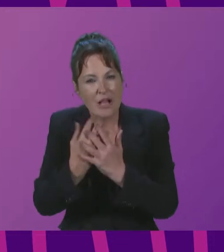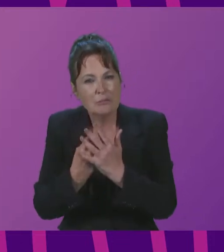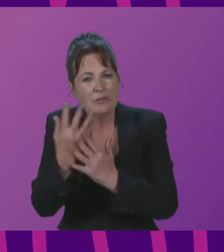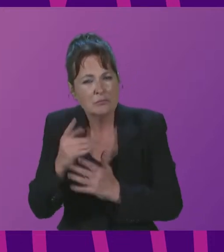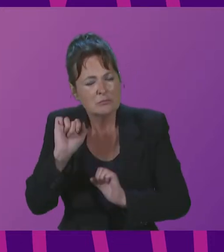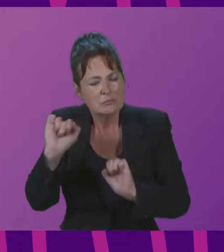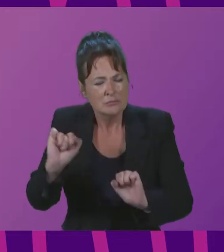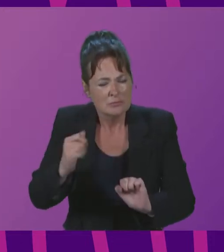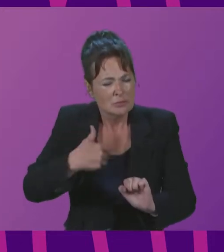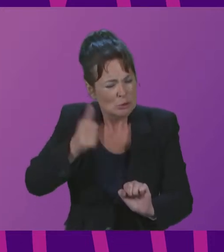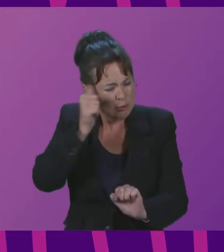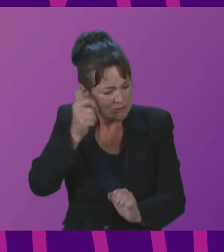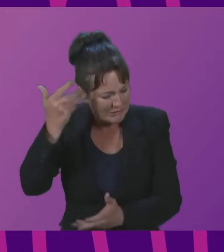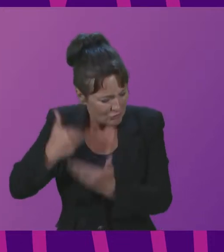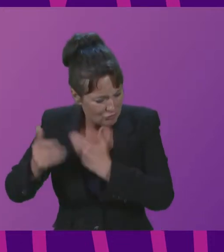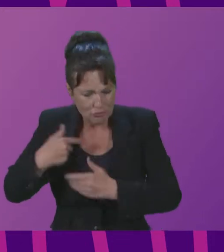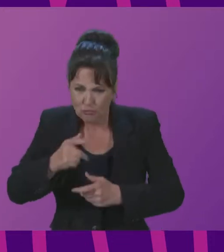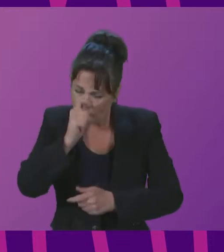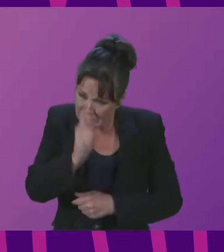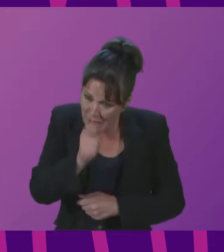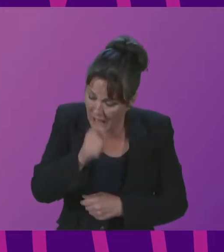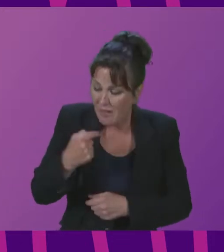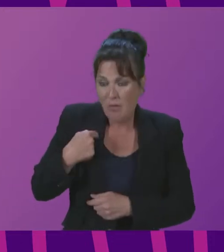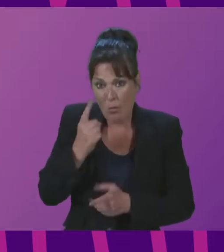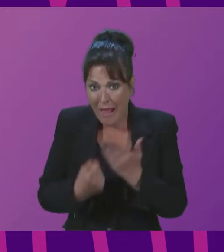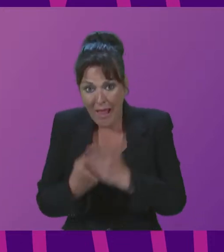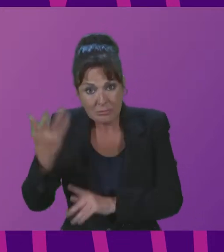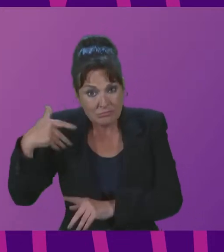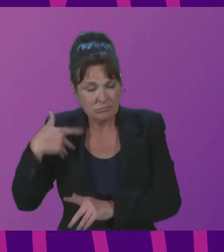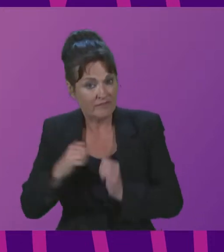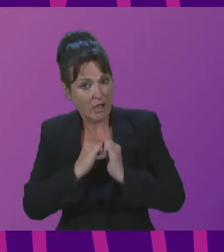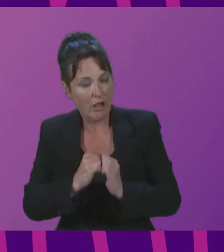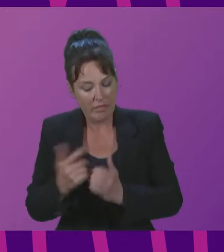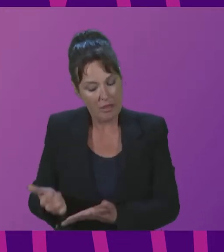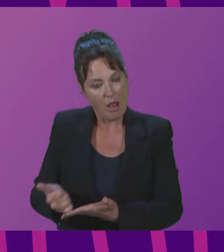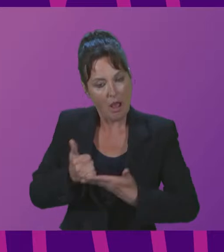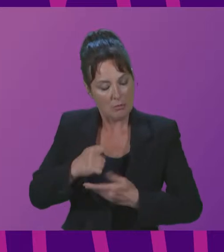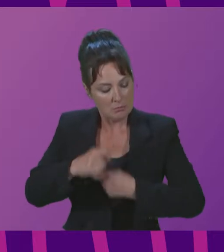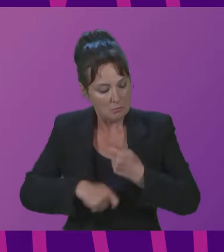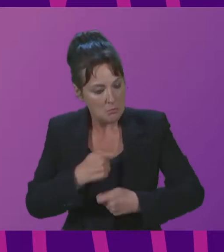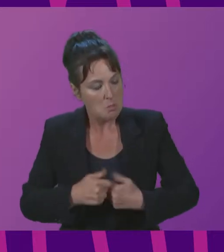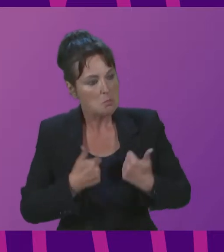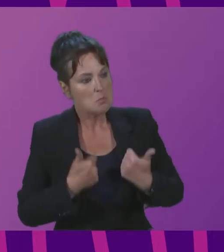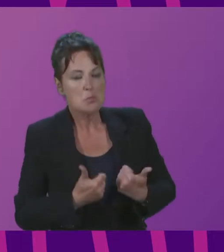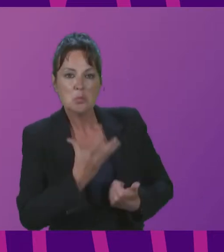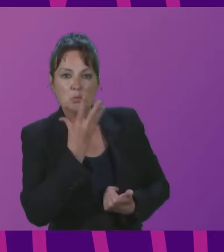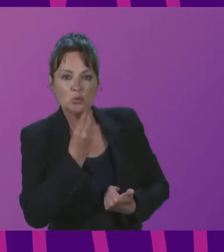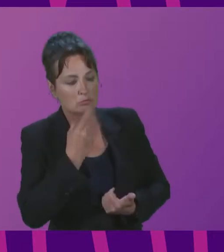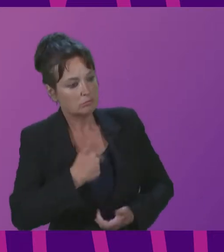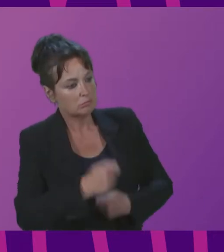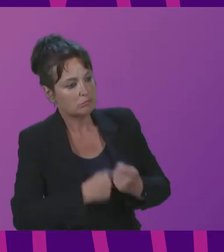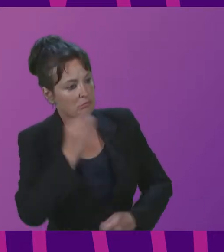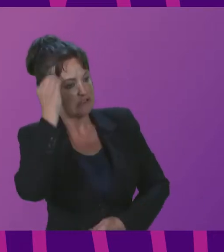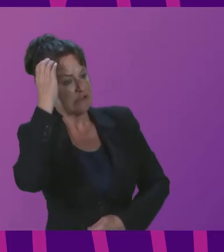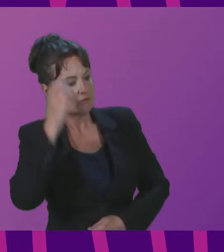had a deep sense of history respect for its lessons and value and this helped him be a source to many people of intelligence